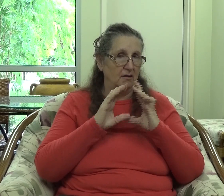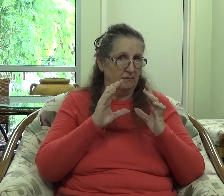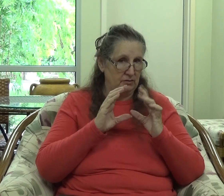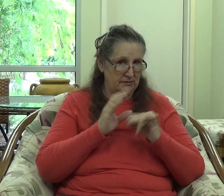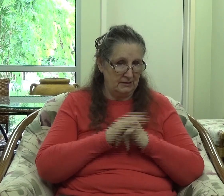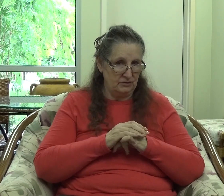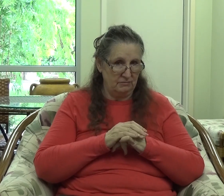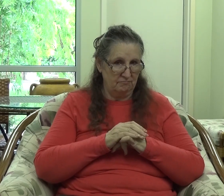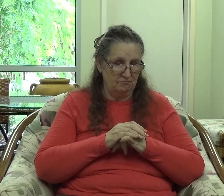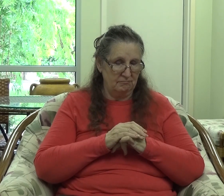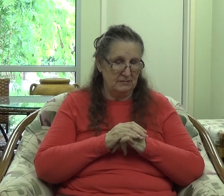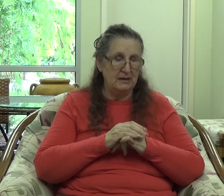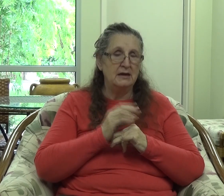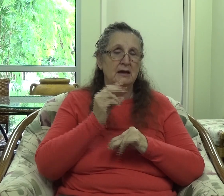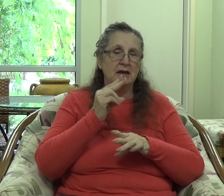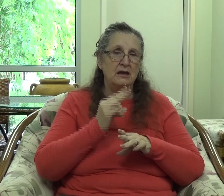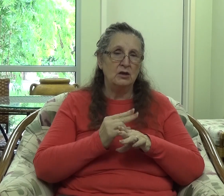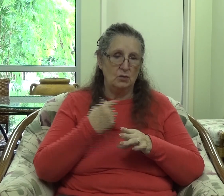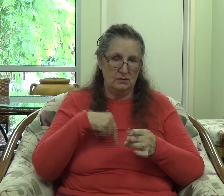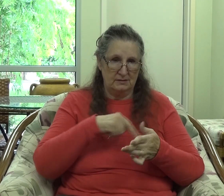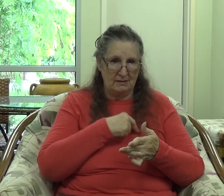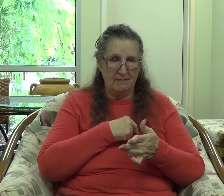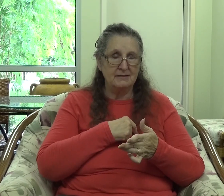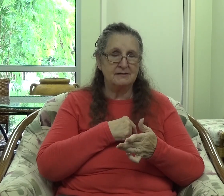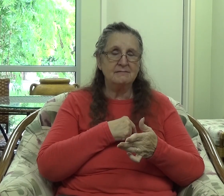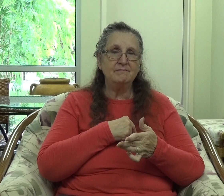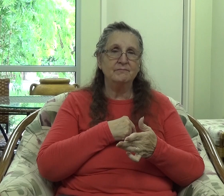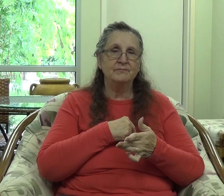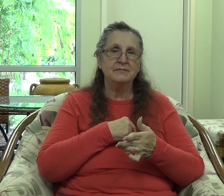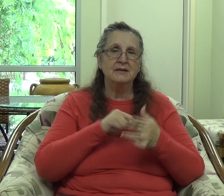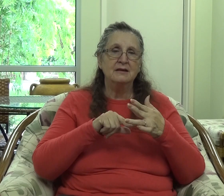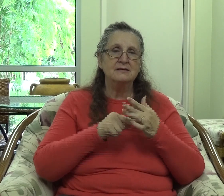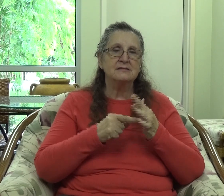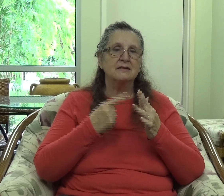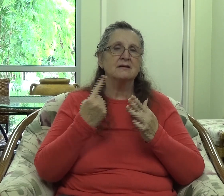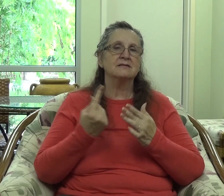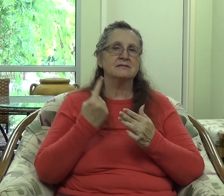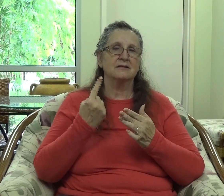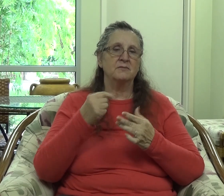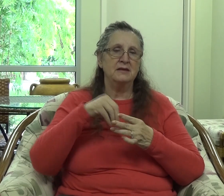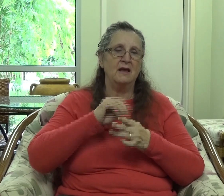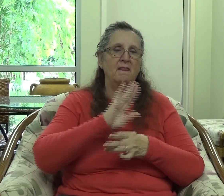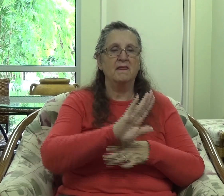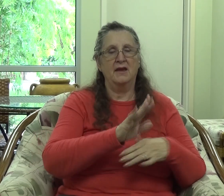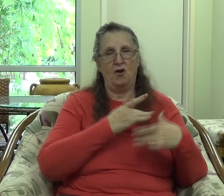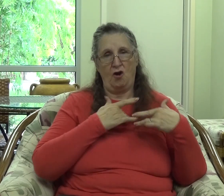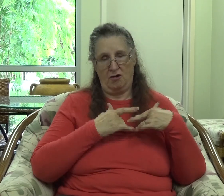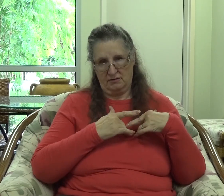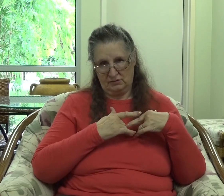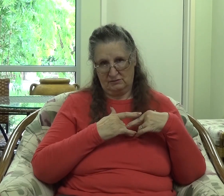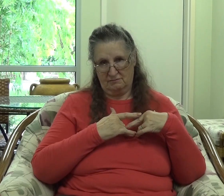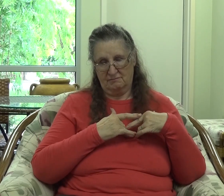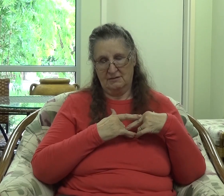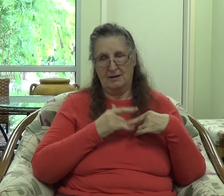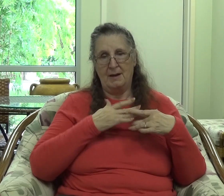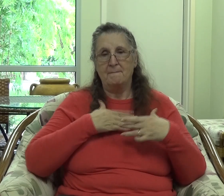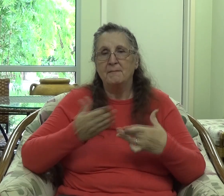you or us to start something in their hearts. My encouragement to you